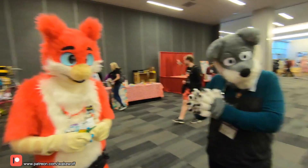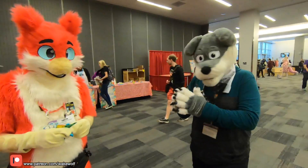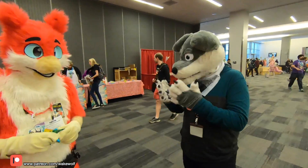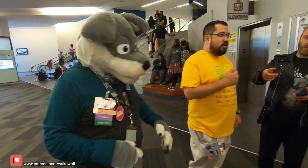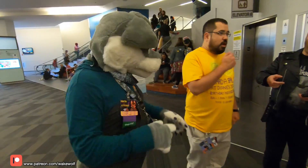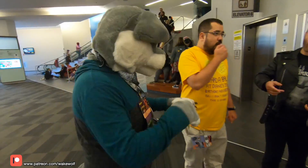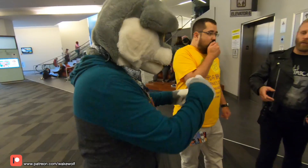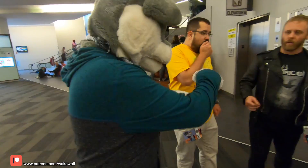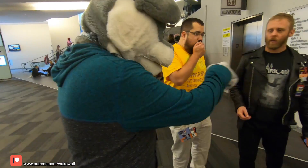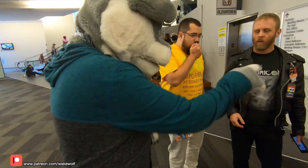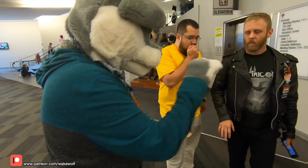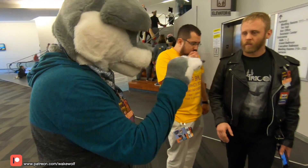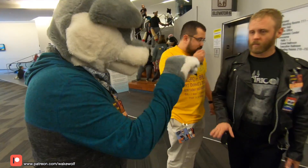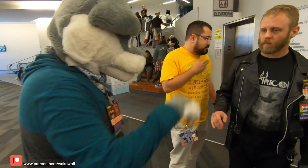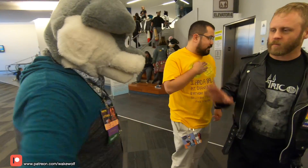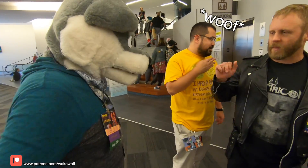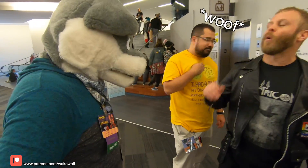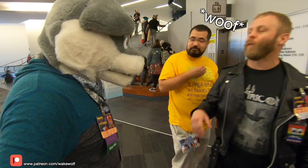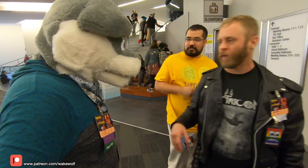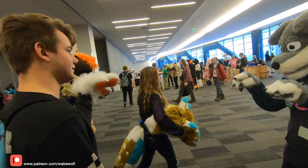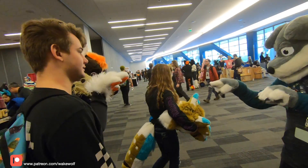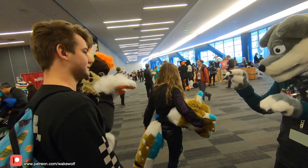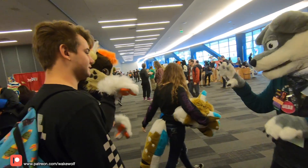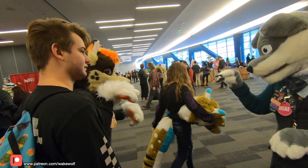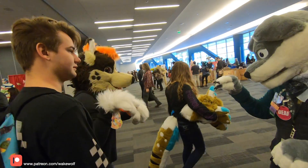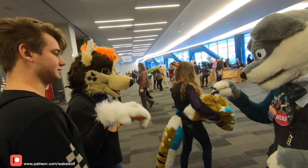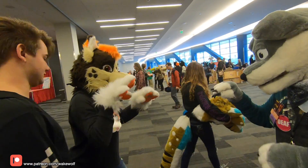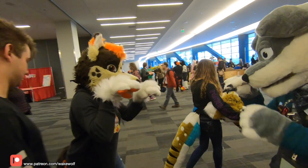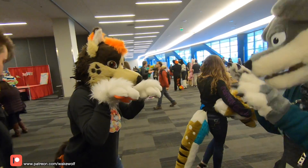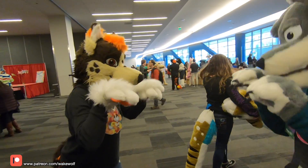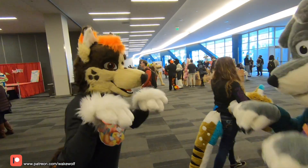Awesome So would you guys like to bark? Would you guys bark for the camera? Can you bark?